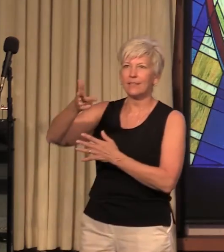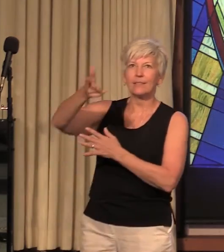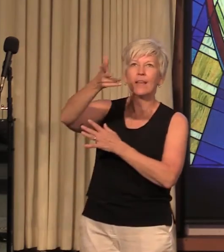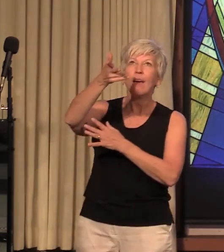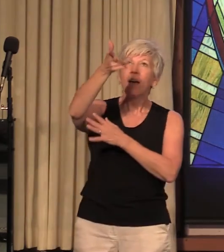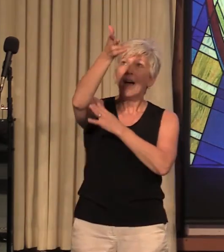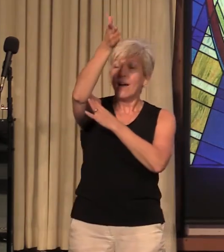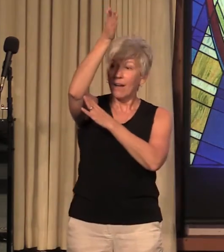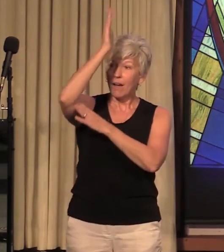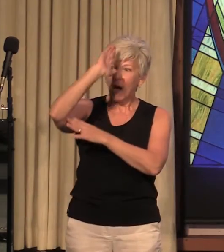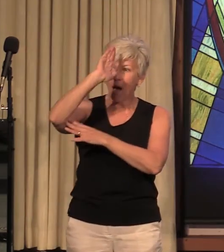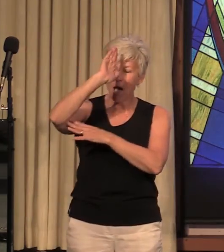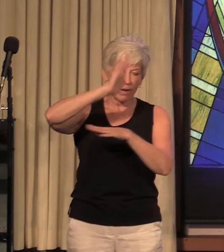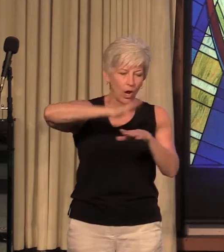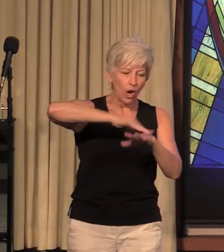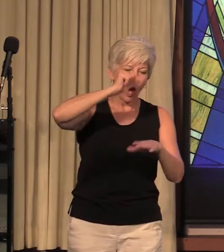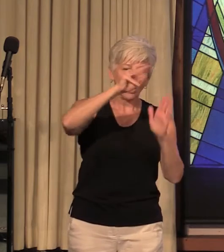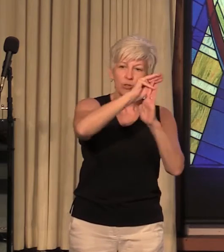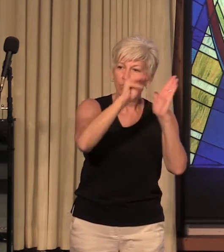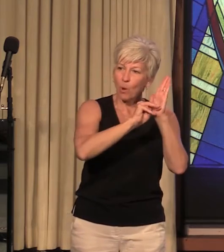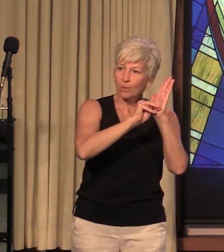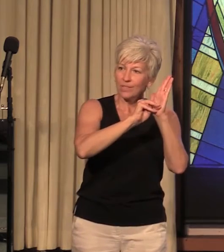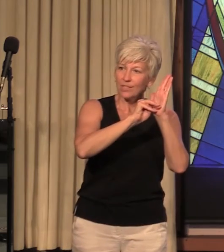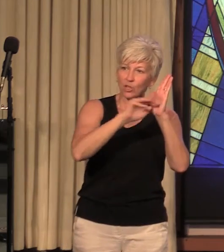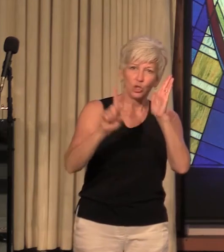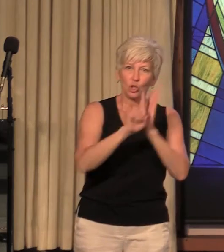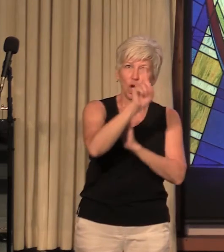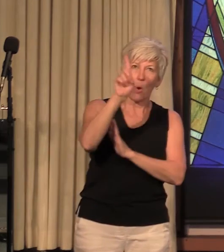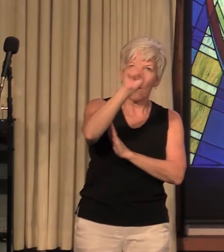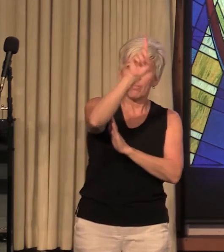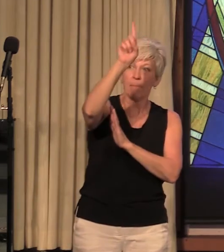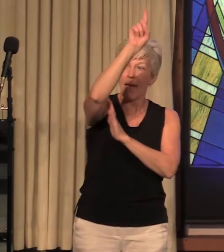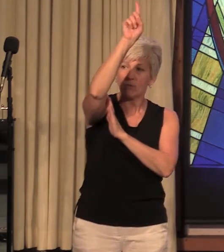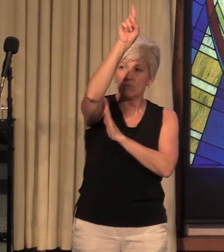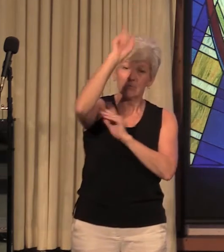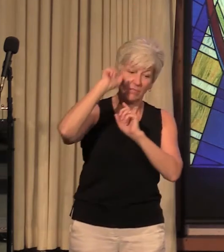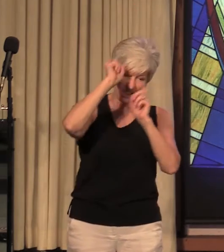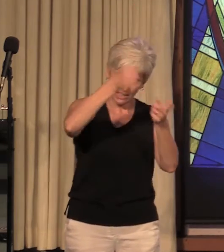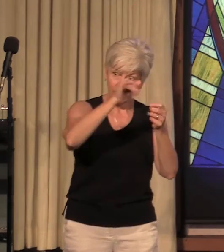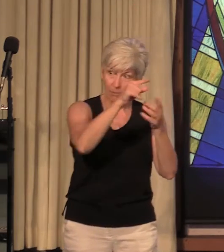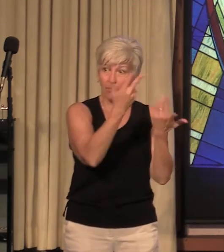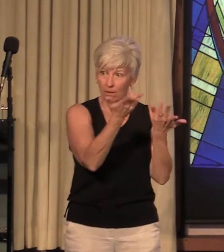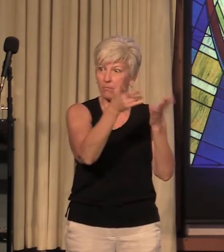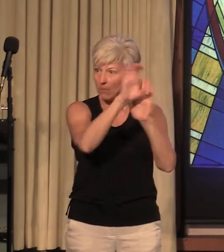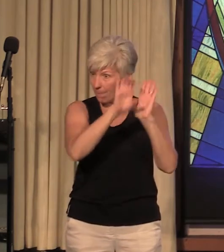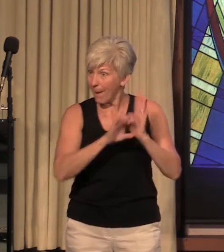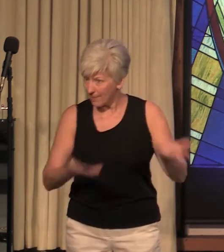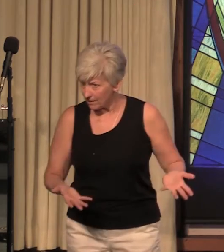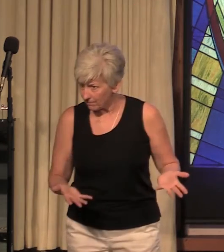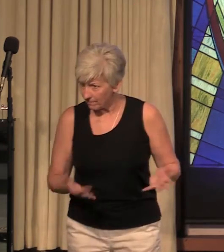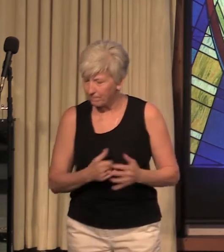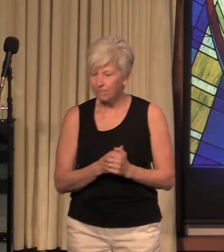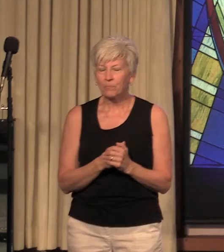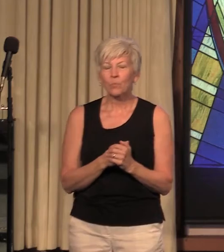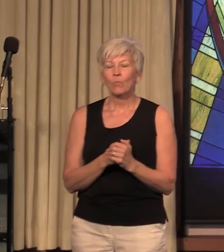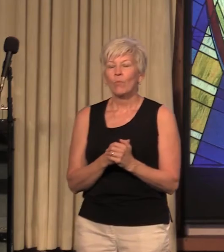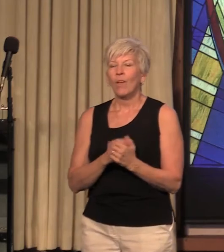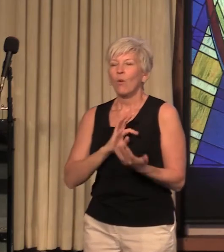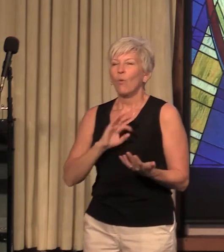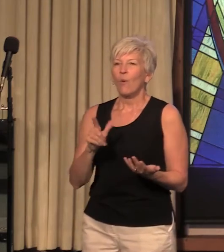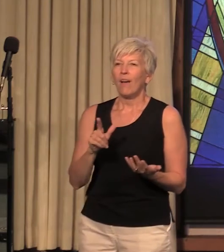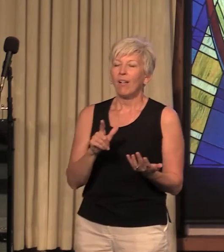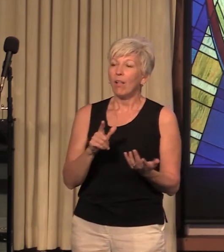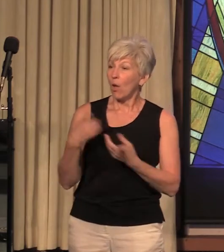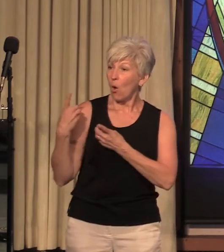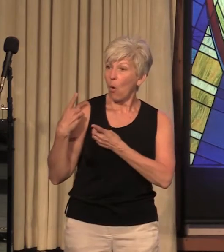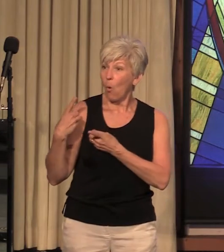Moses up to the mountain to give him the commandments well while Moses